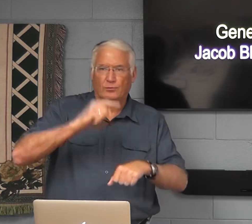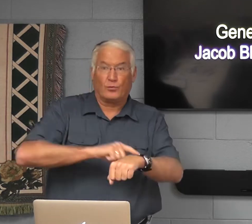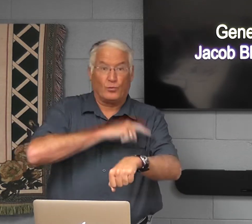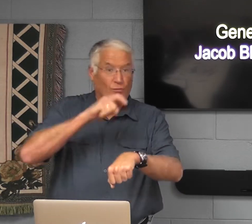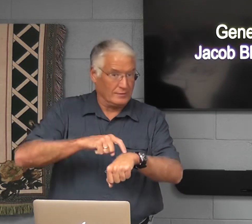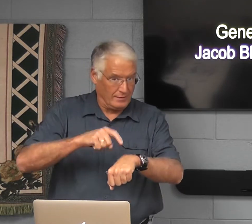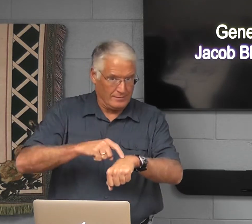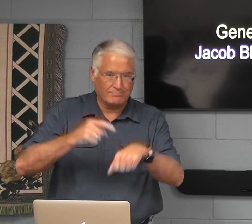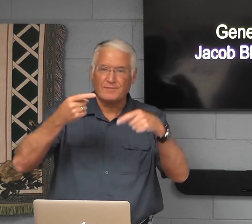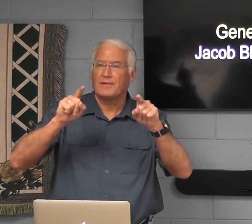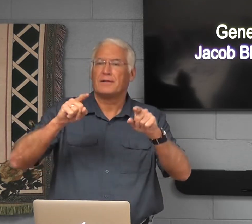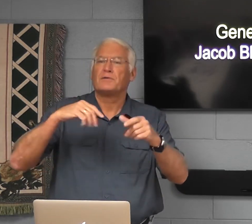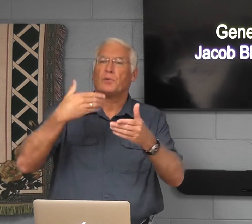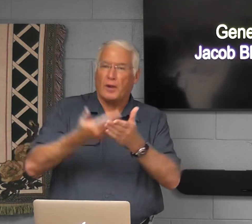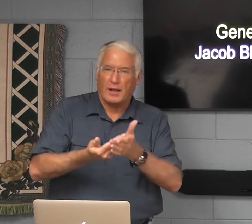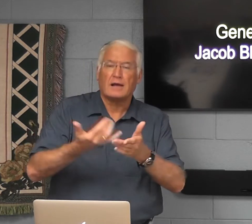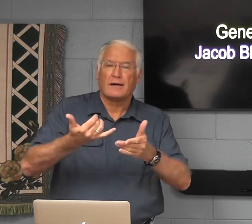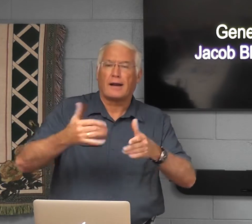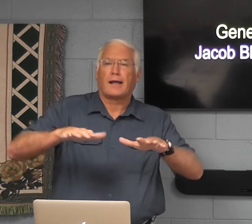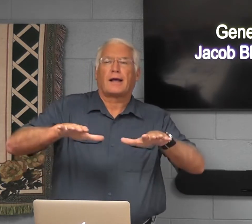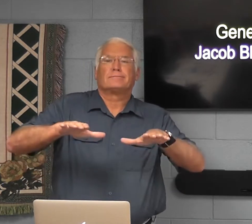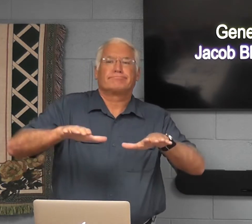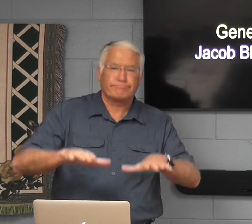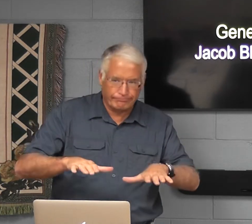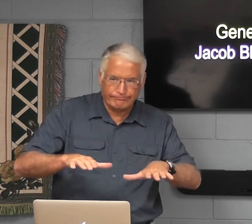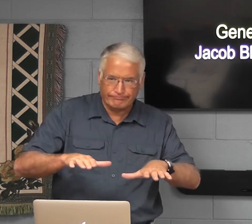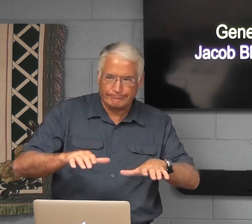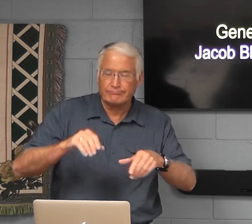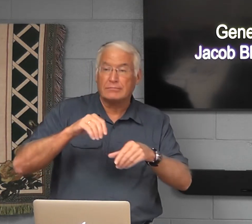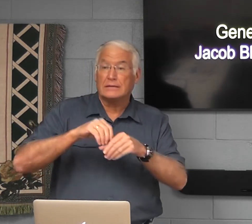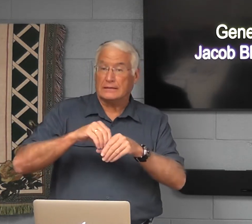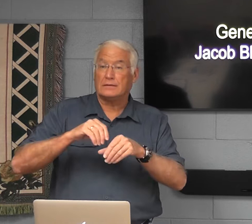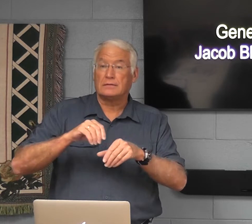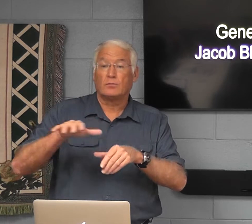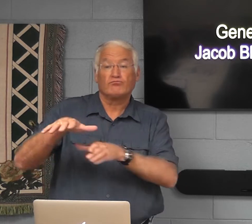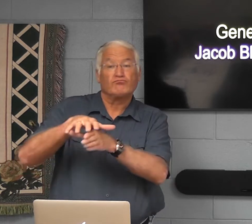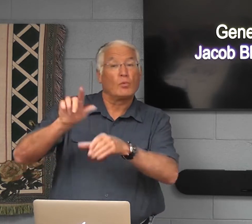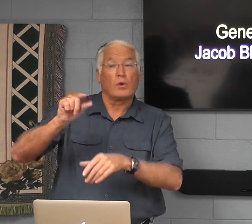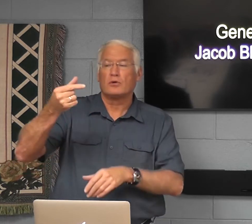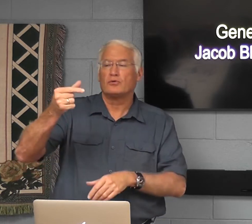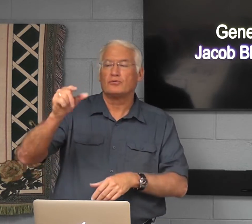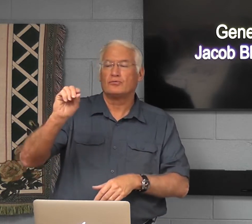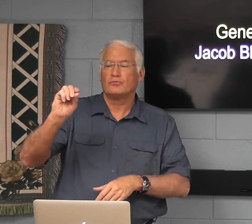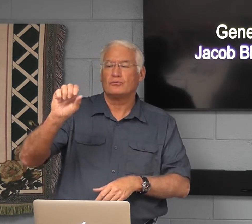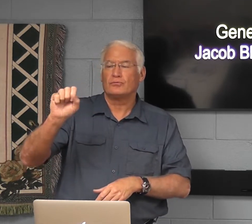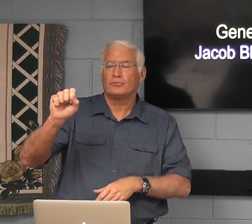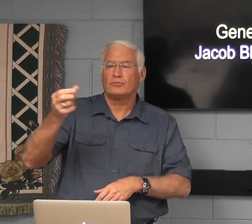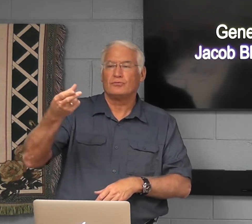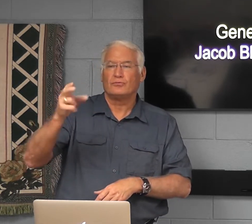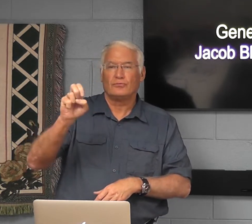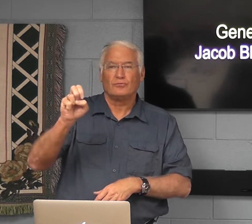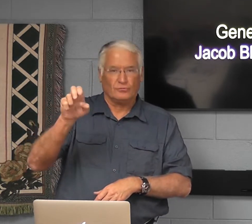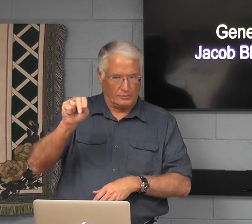not seen Joseph for such a long time. And now he has settled into the land of Goshen,